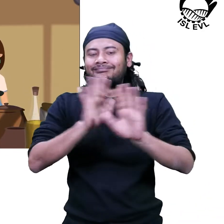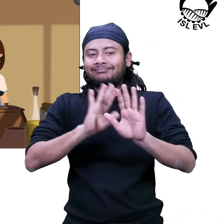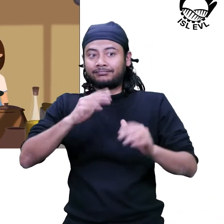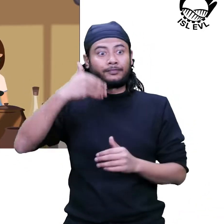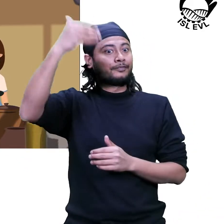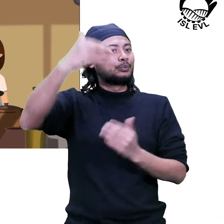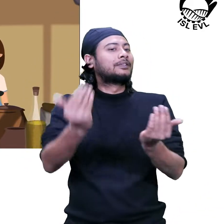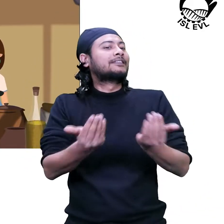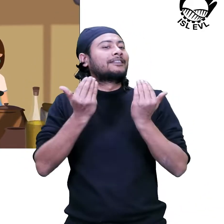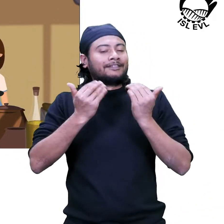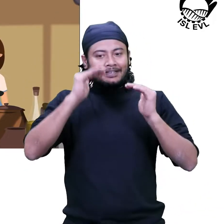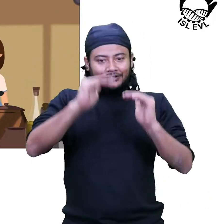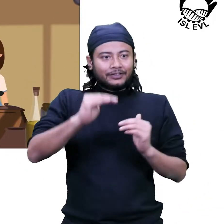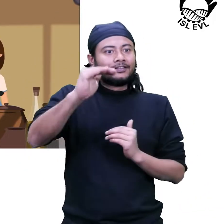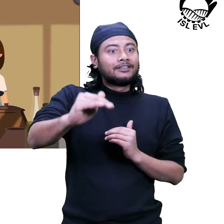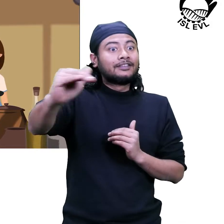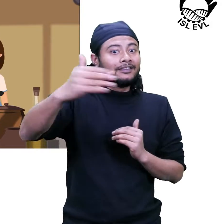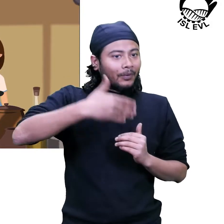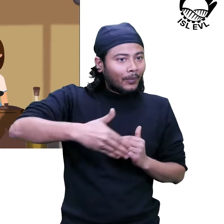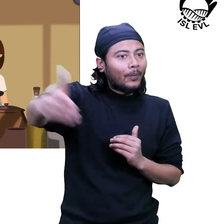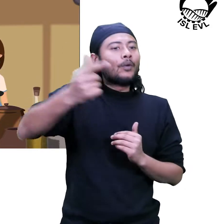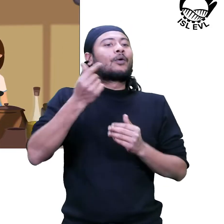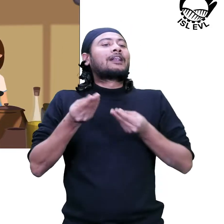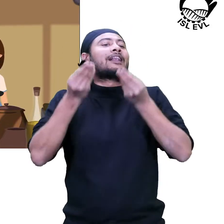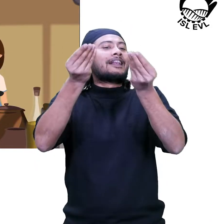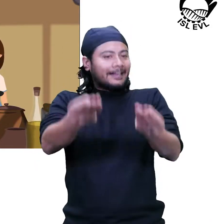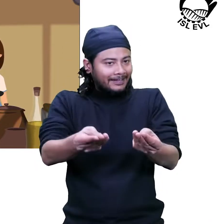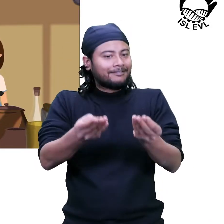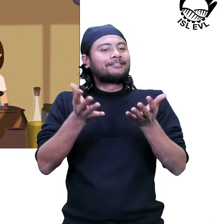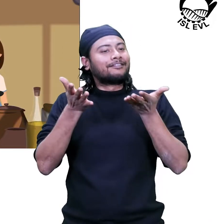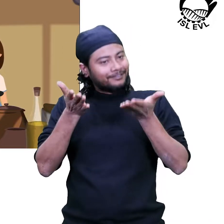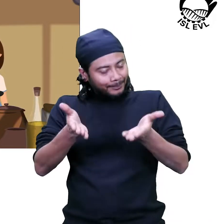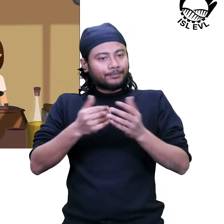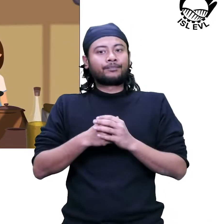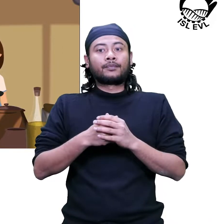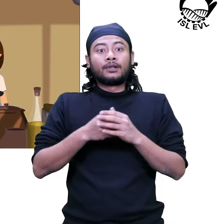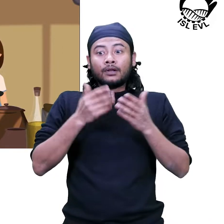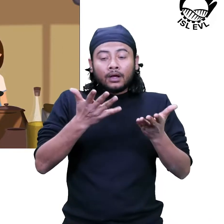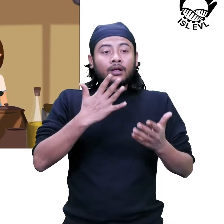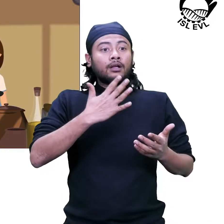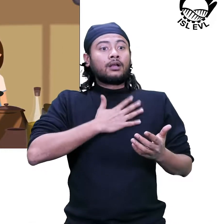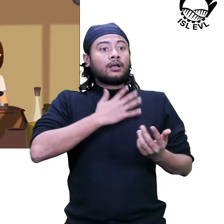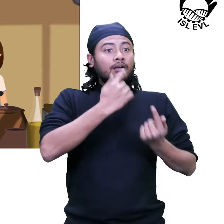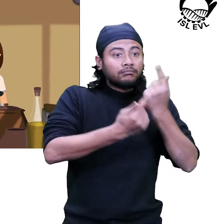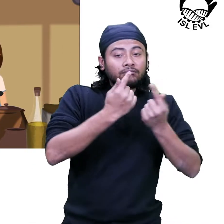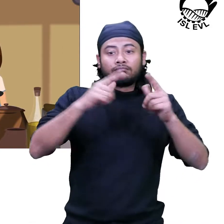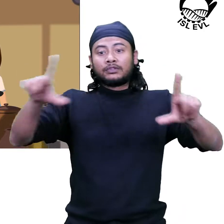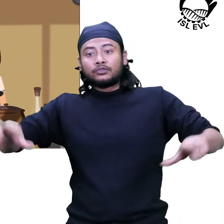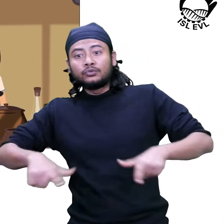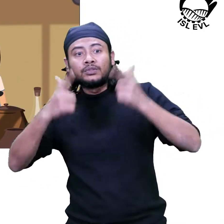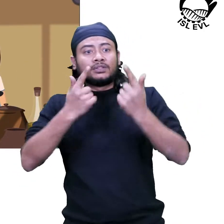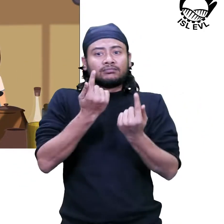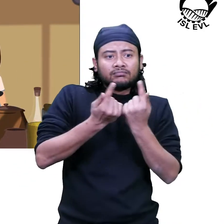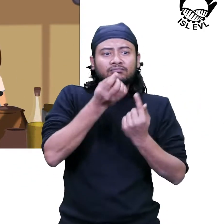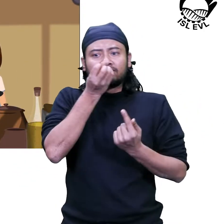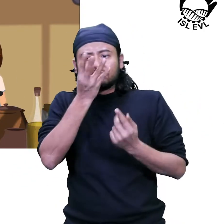future generations. The documentation of local biological resources in the People's Biodiversity Register